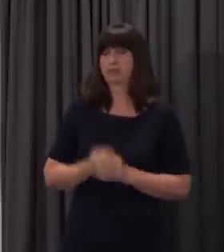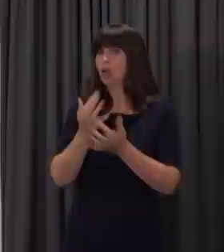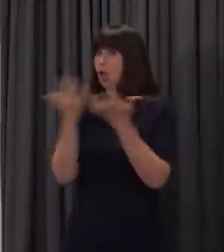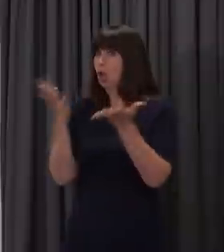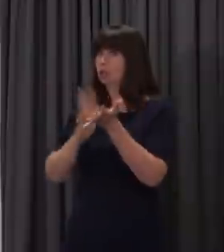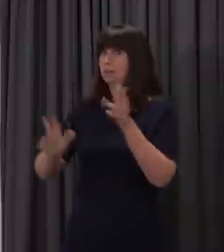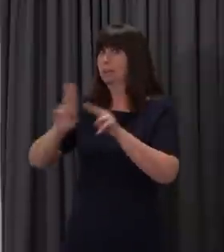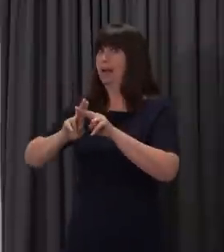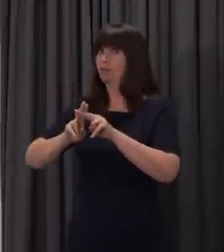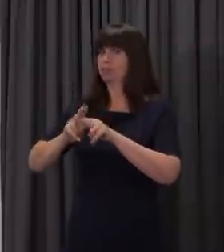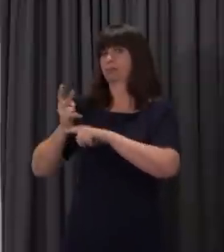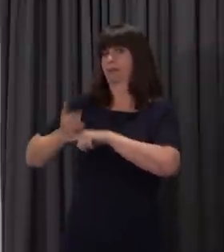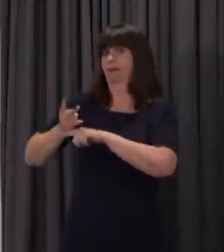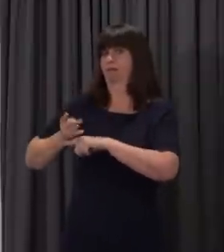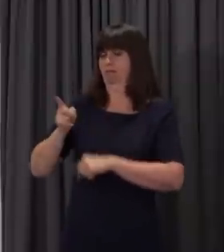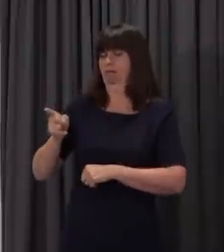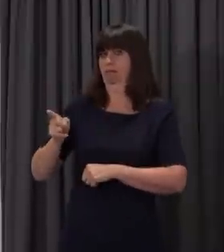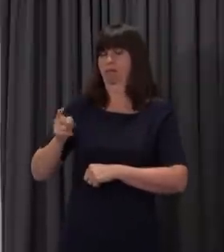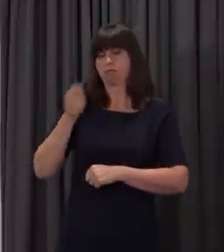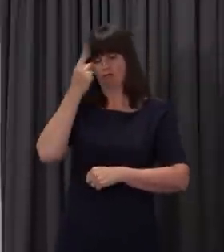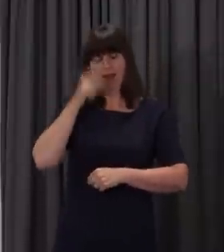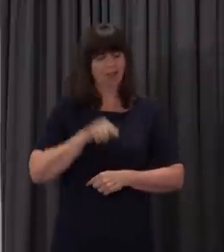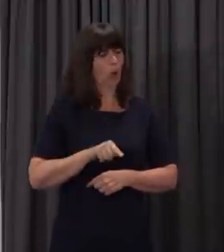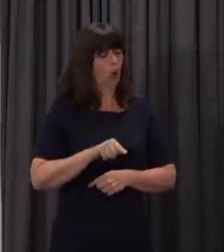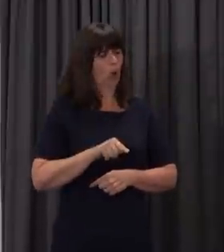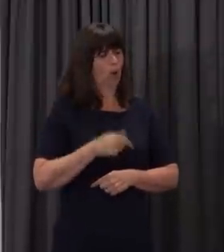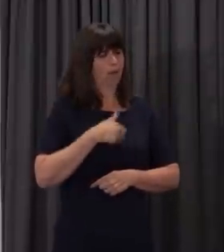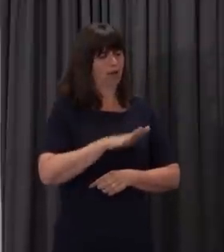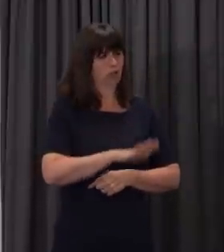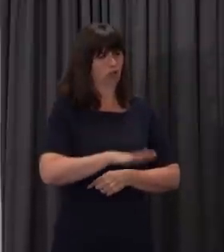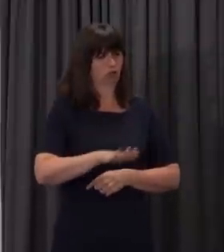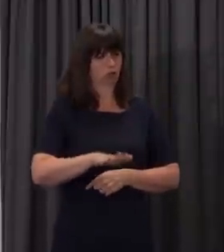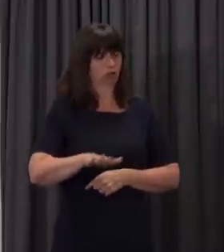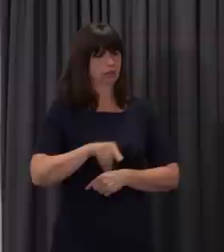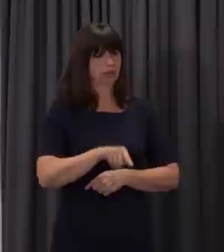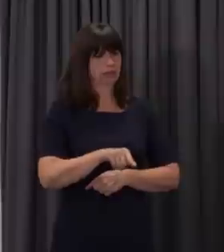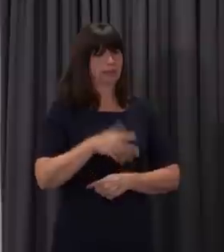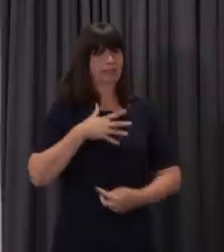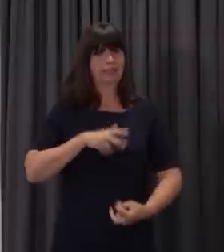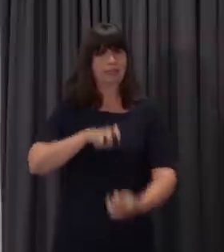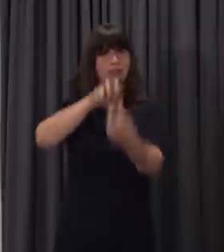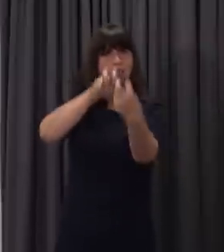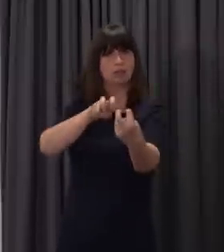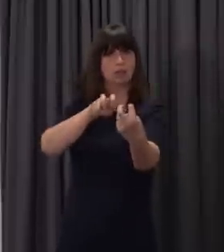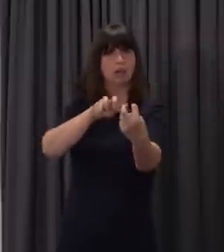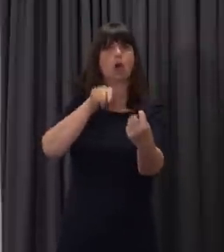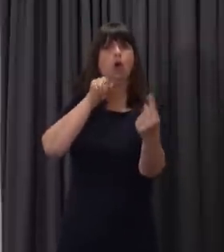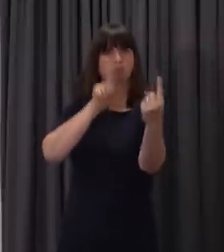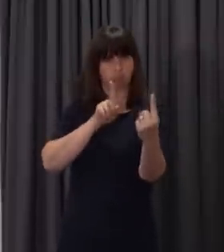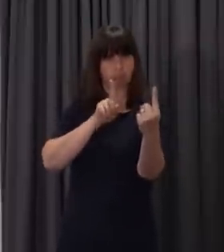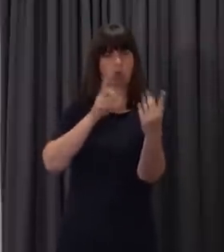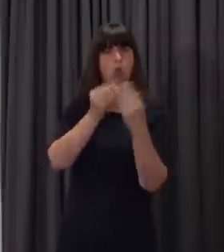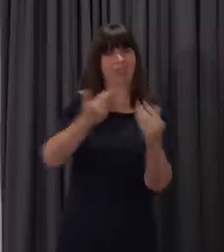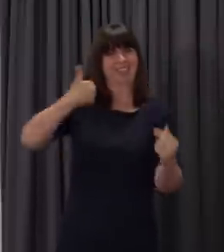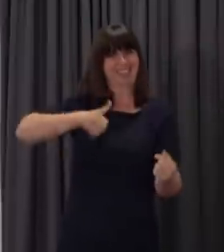will see the value of their children having the opportunity to have face-to-face teaching time in a very